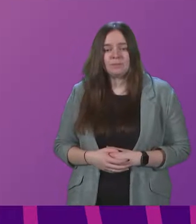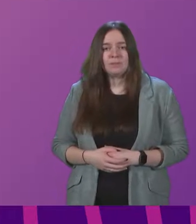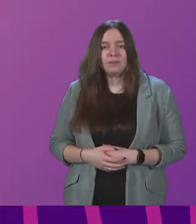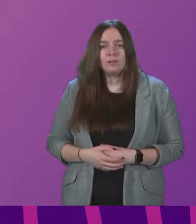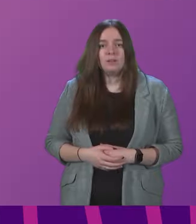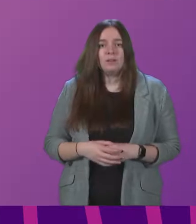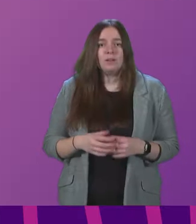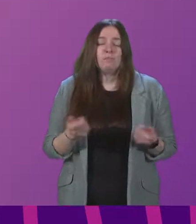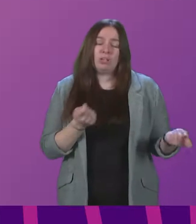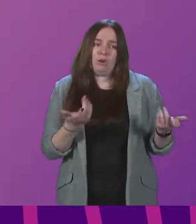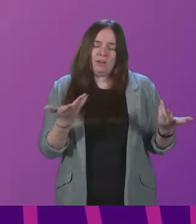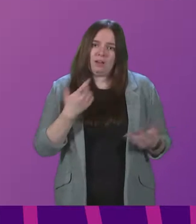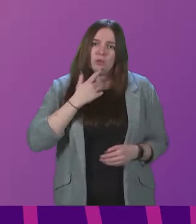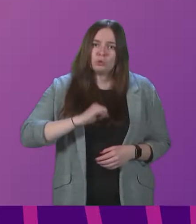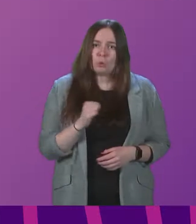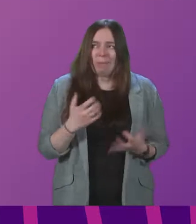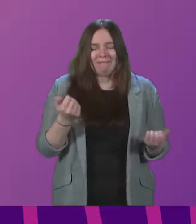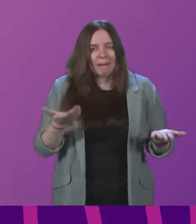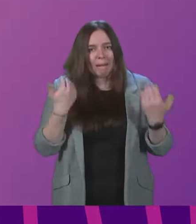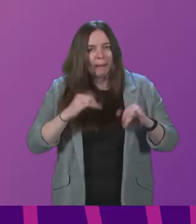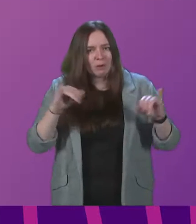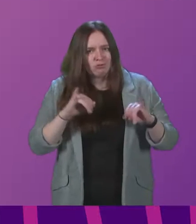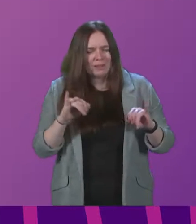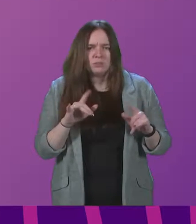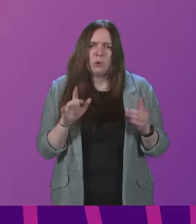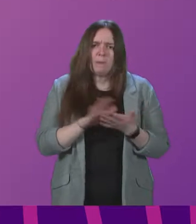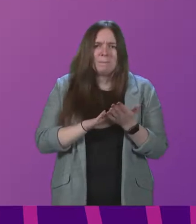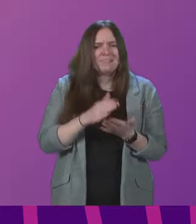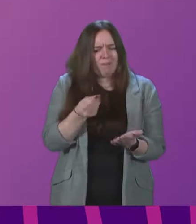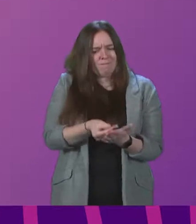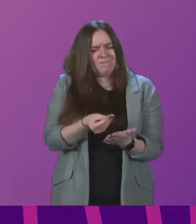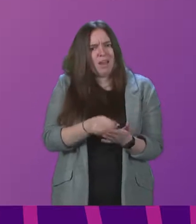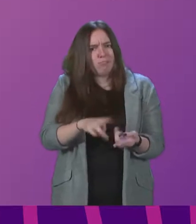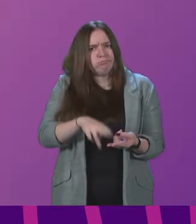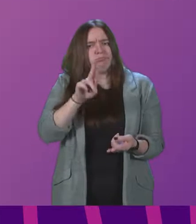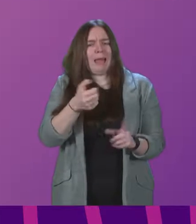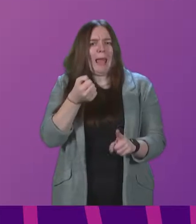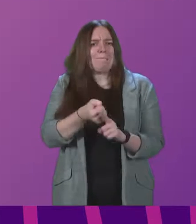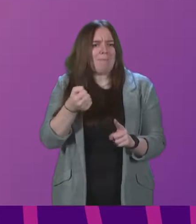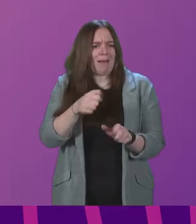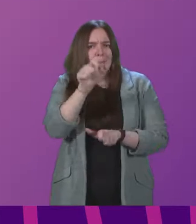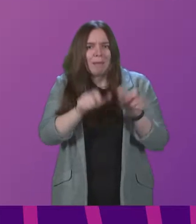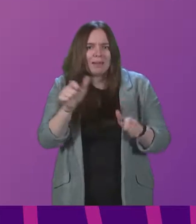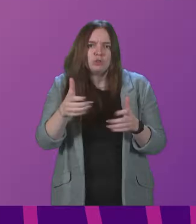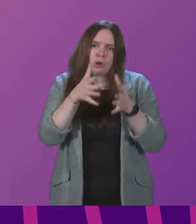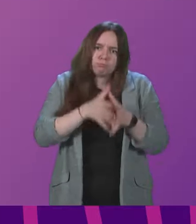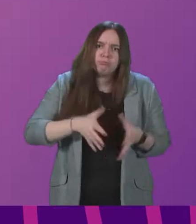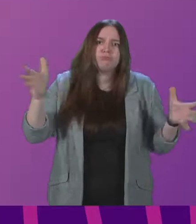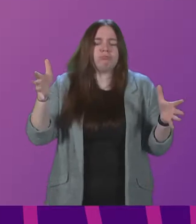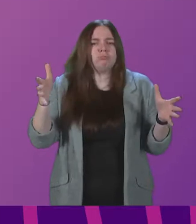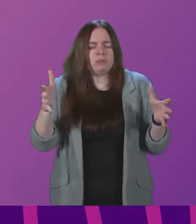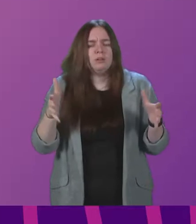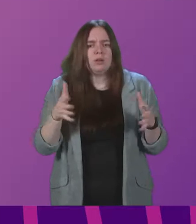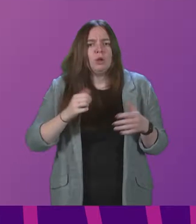Scotland faces a climate crisis, so what impact will fare hikes have on passenger growth and modal shift? Scotland